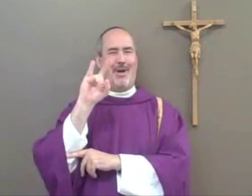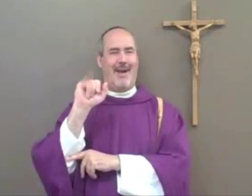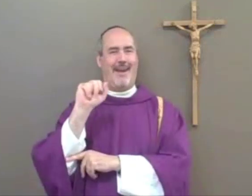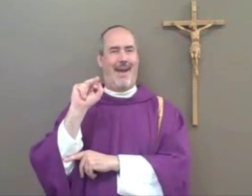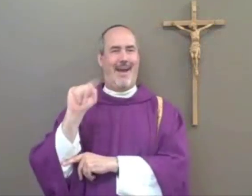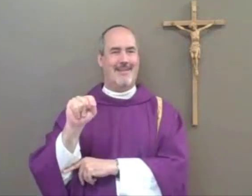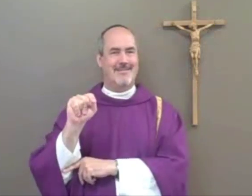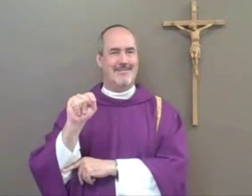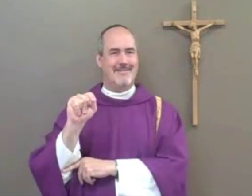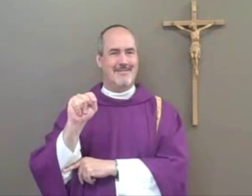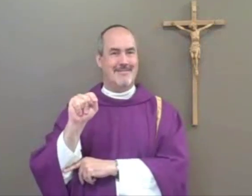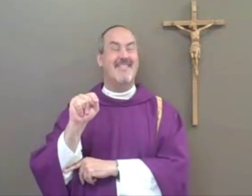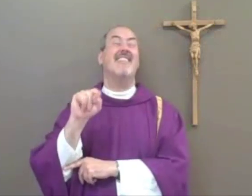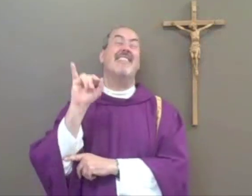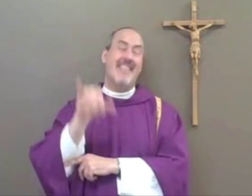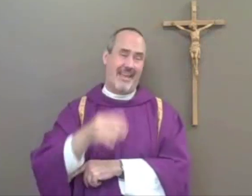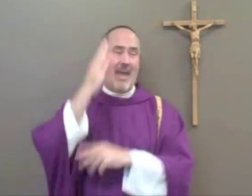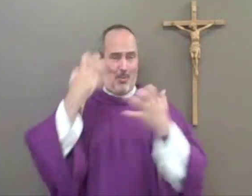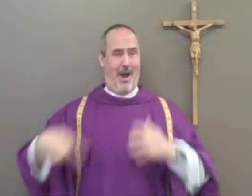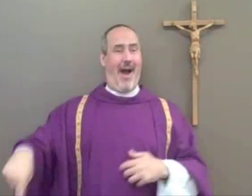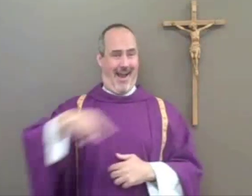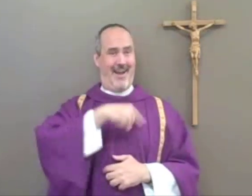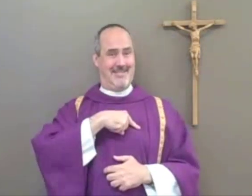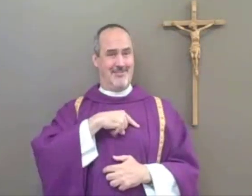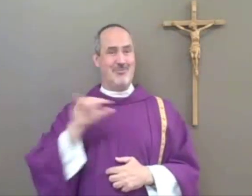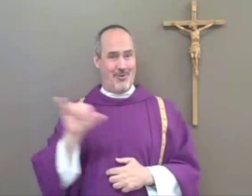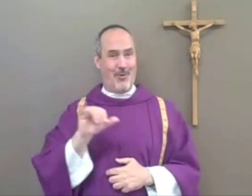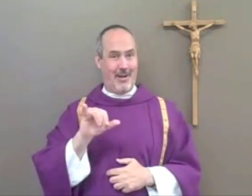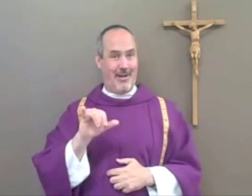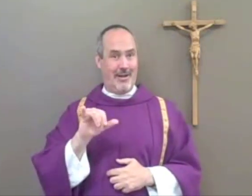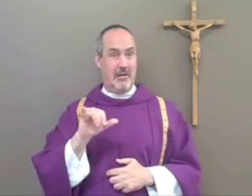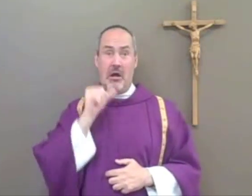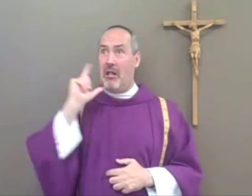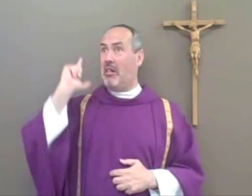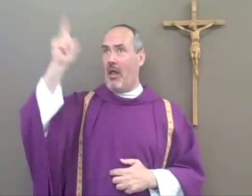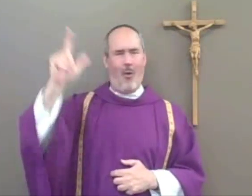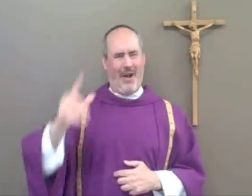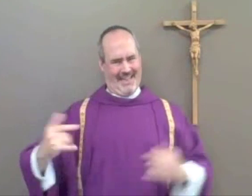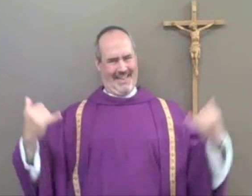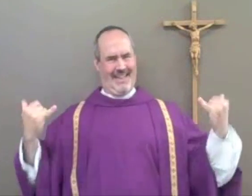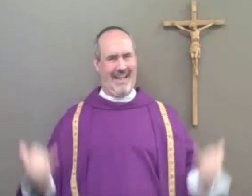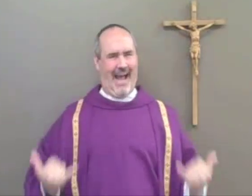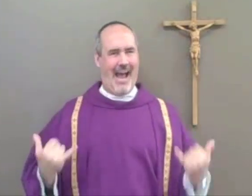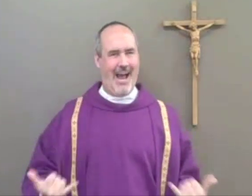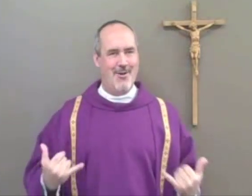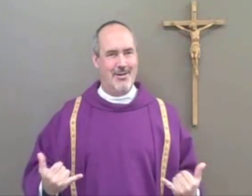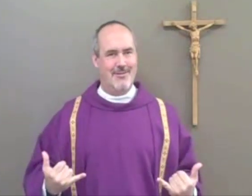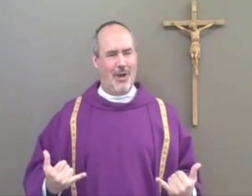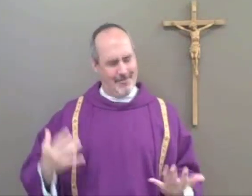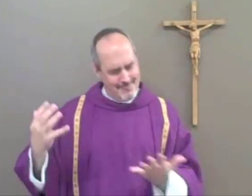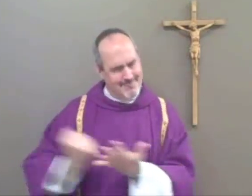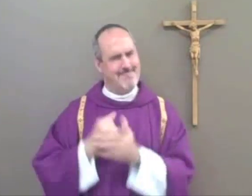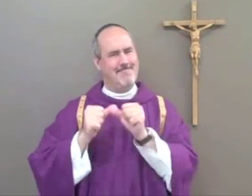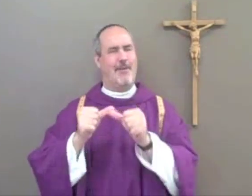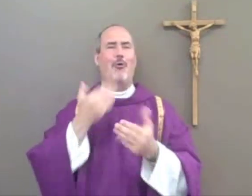glow or this radiance about them. That's what I want for us too, not later, but now.